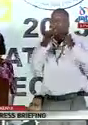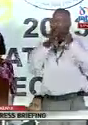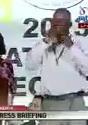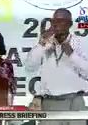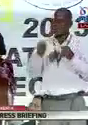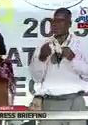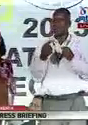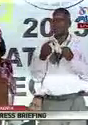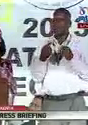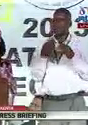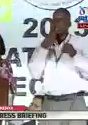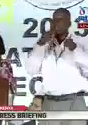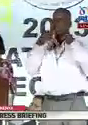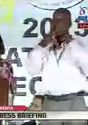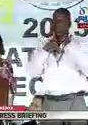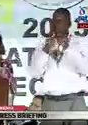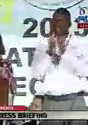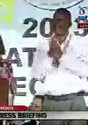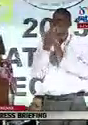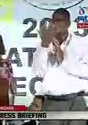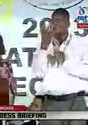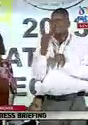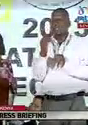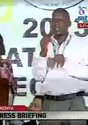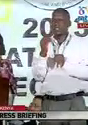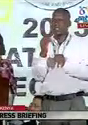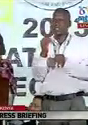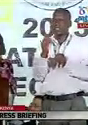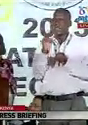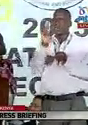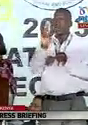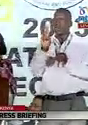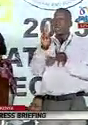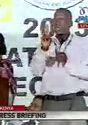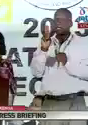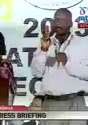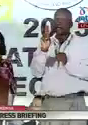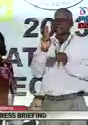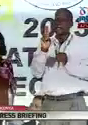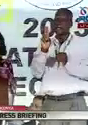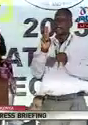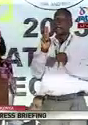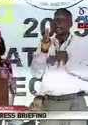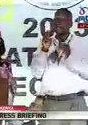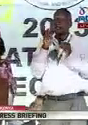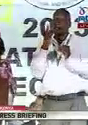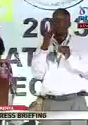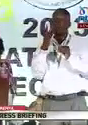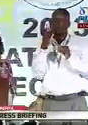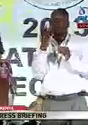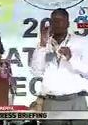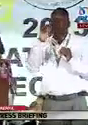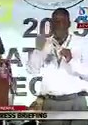,750, Uhuru Kenyatta, 43